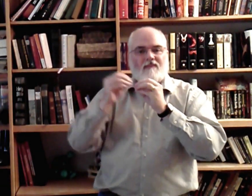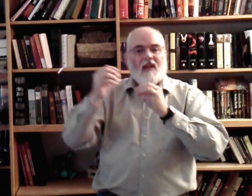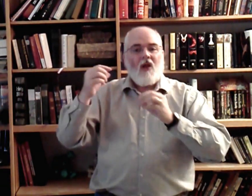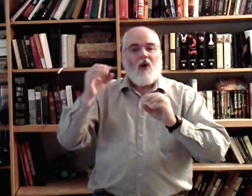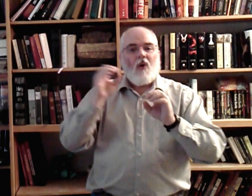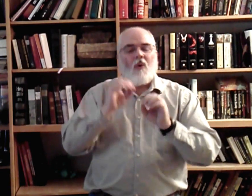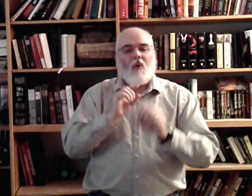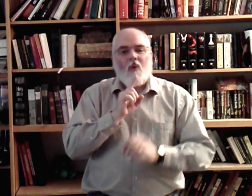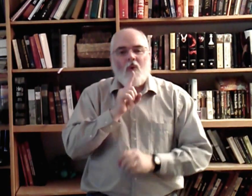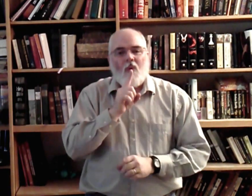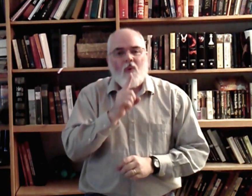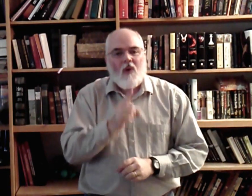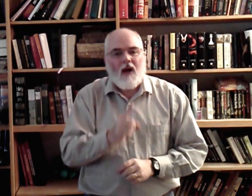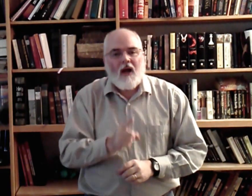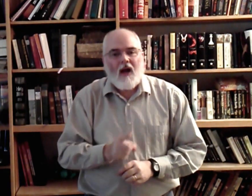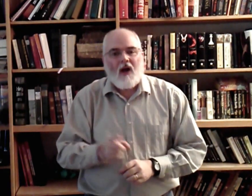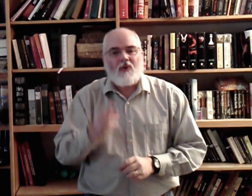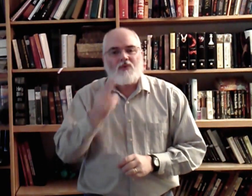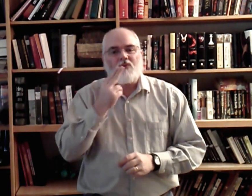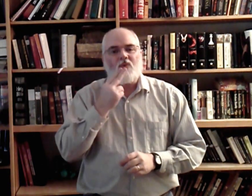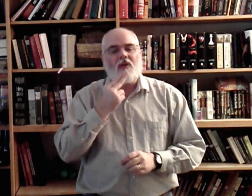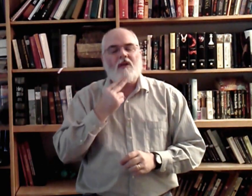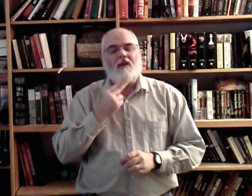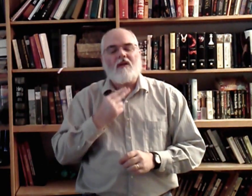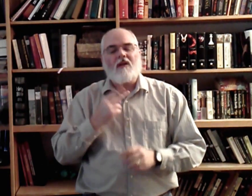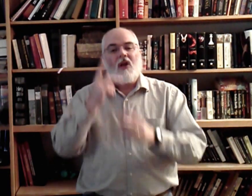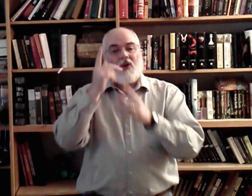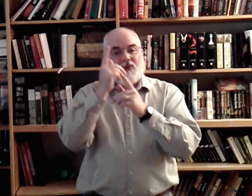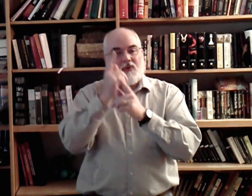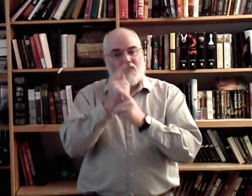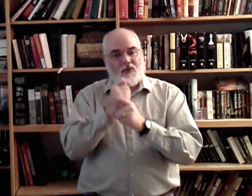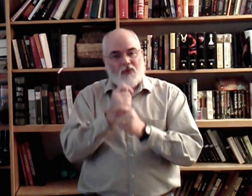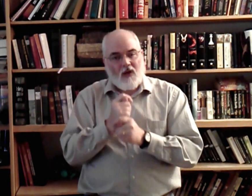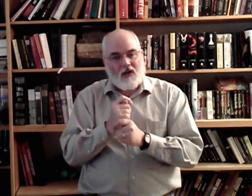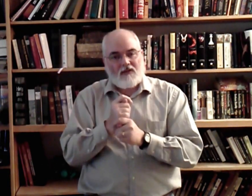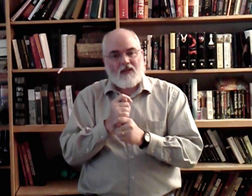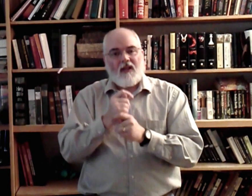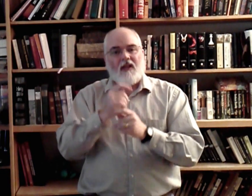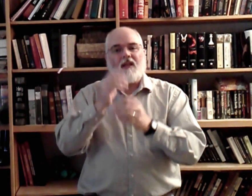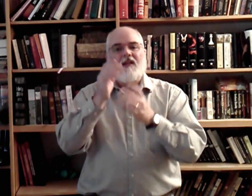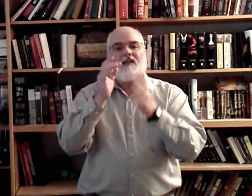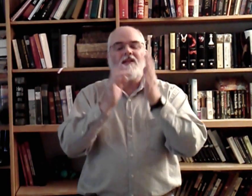Oh, how sweet to trust in